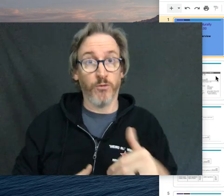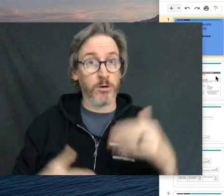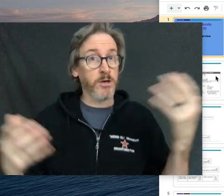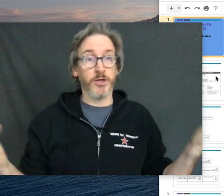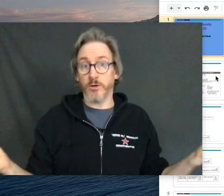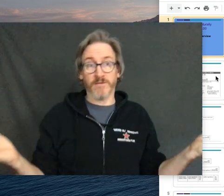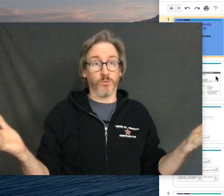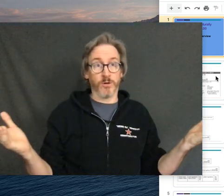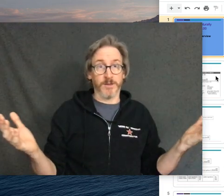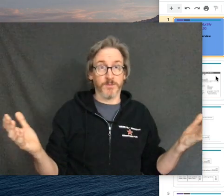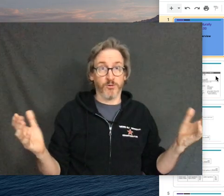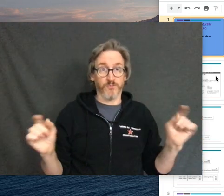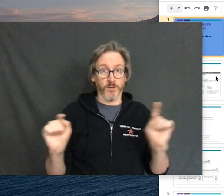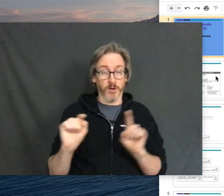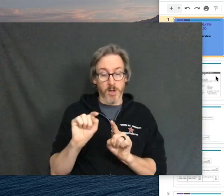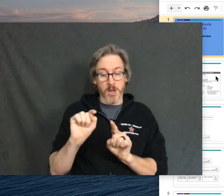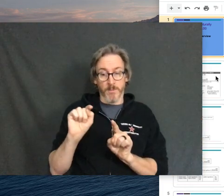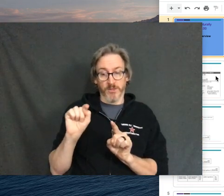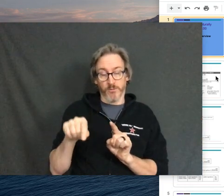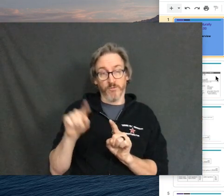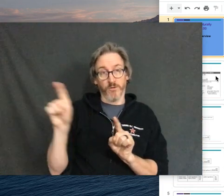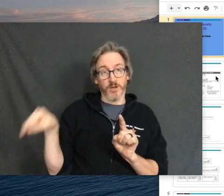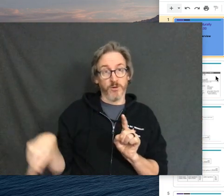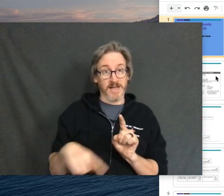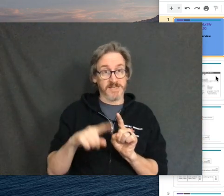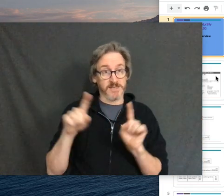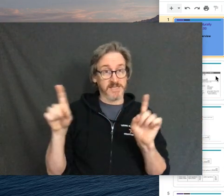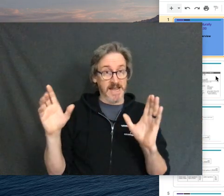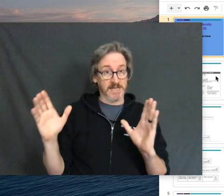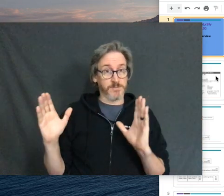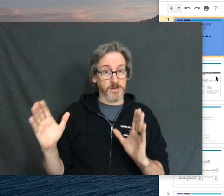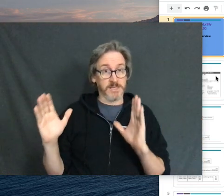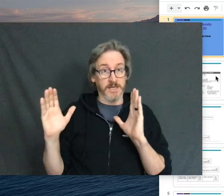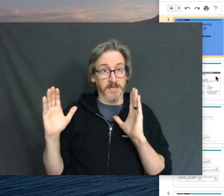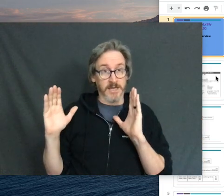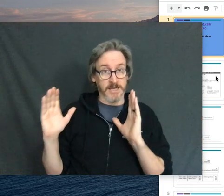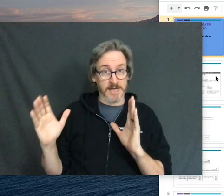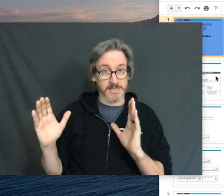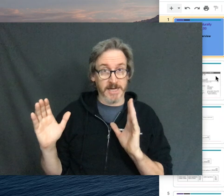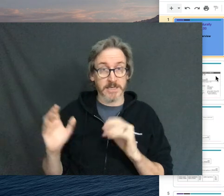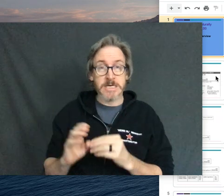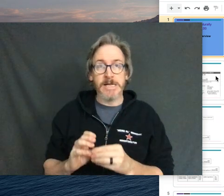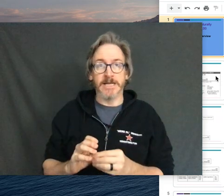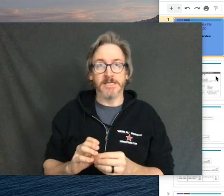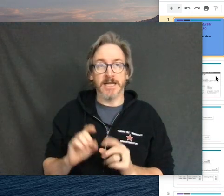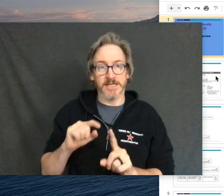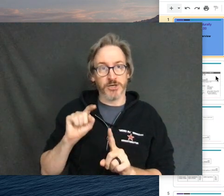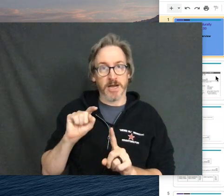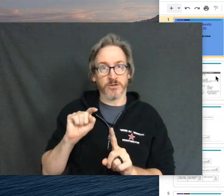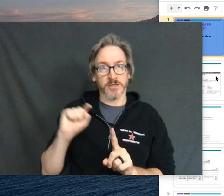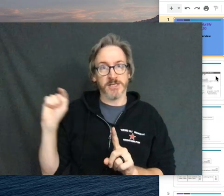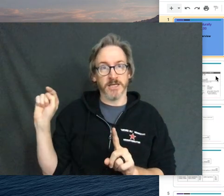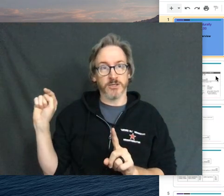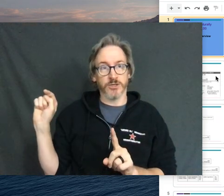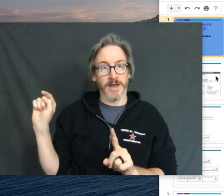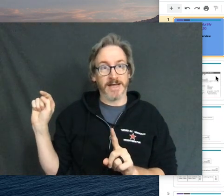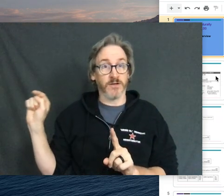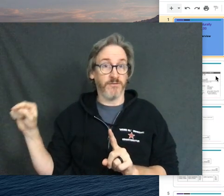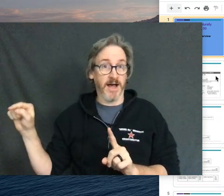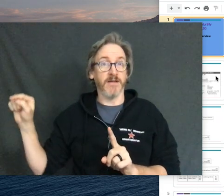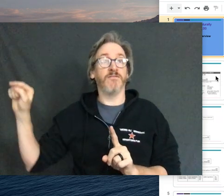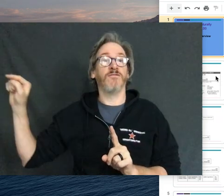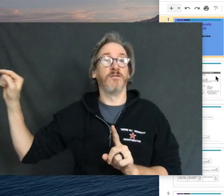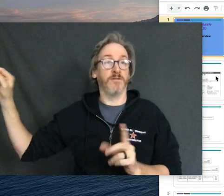ASL 4, you don't have to worry about the portfolio. But the portfolio as it stands presently at Kent State is it's your entrance into